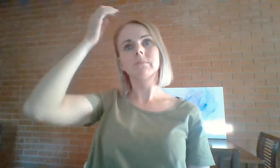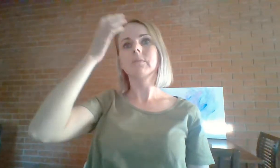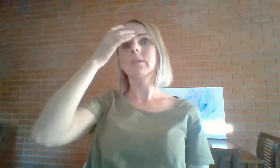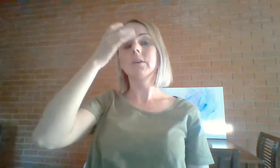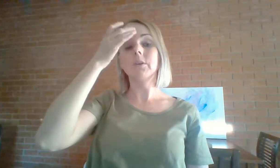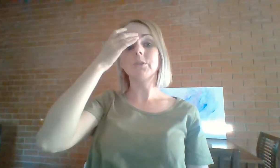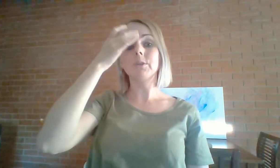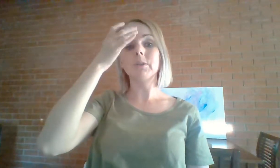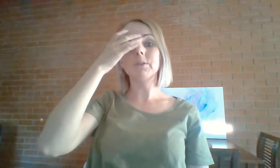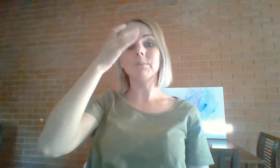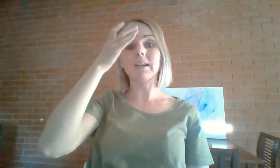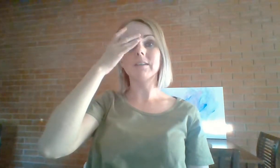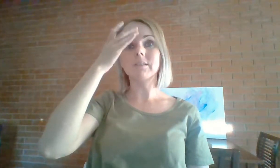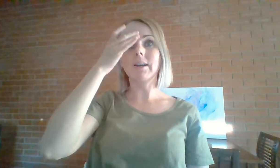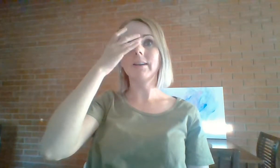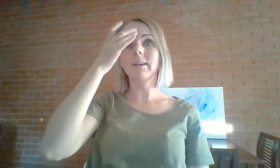who contribute to my anxiety.